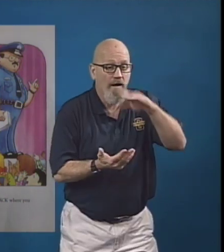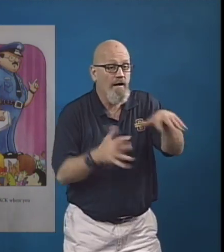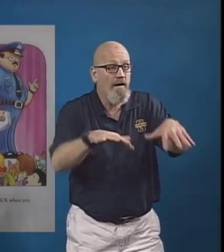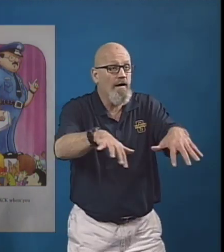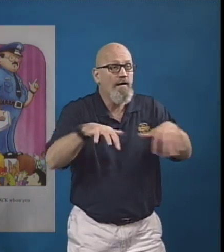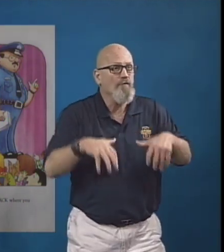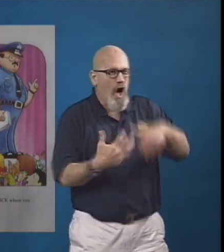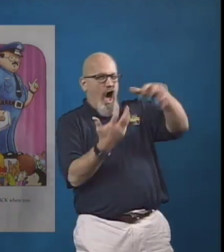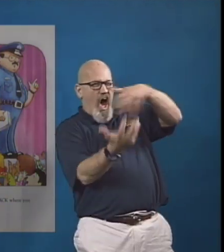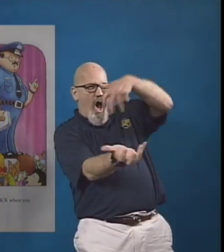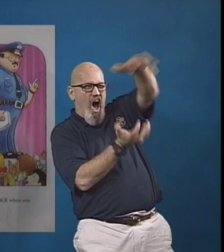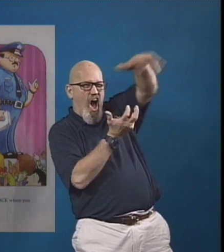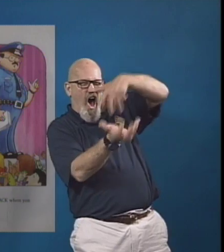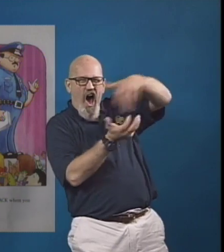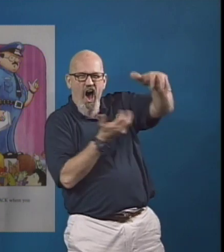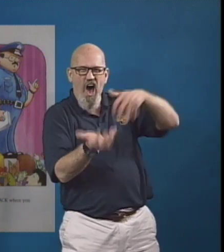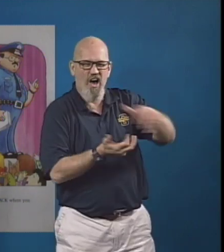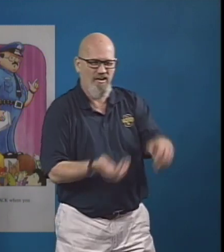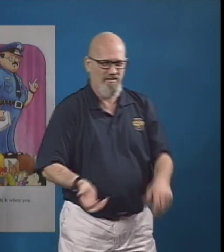The audience roared.